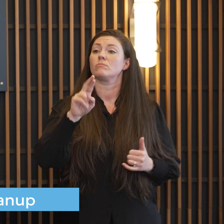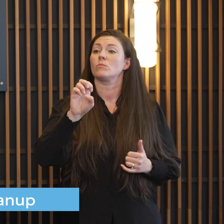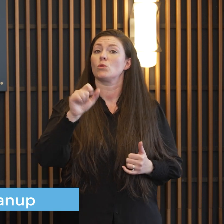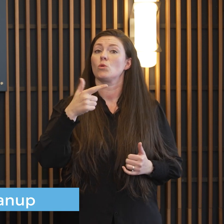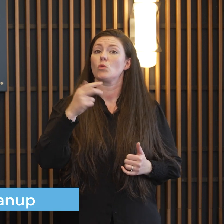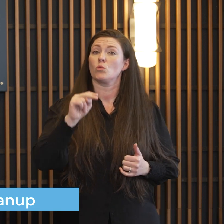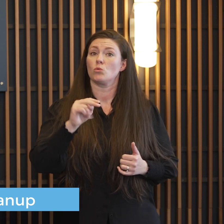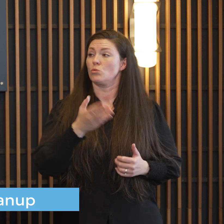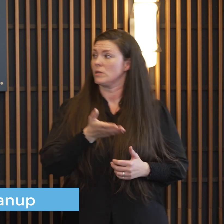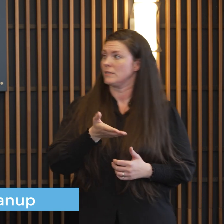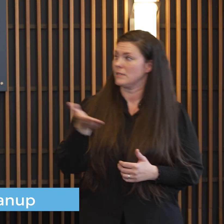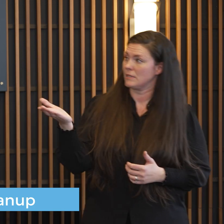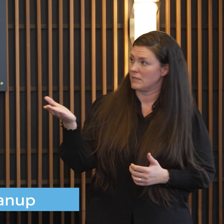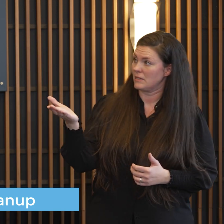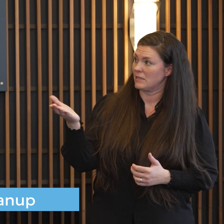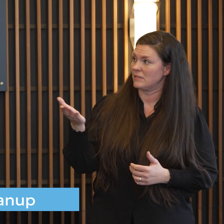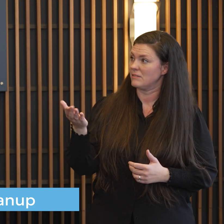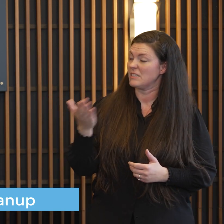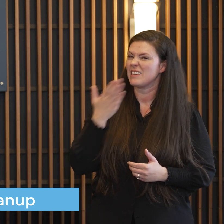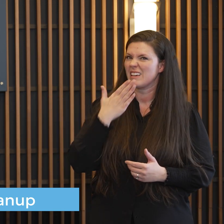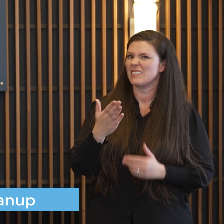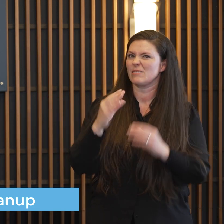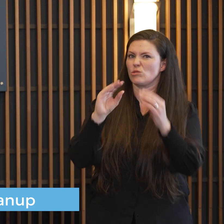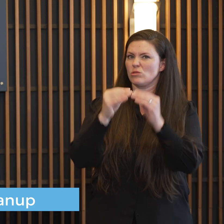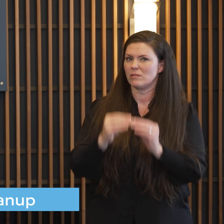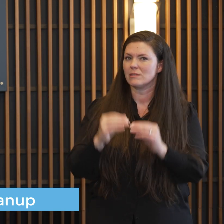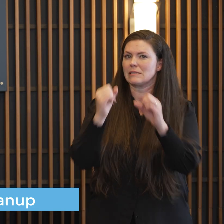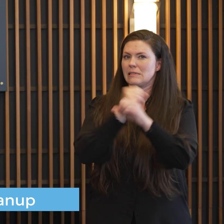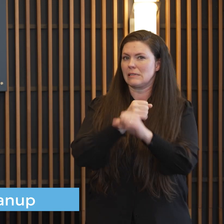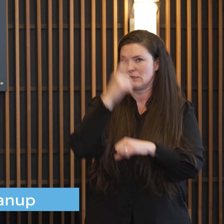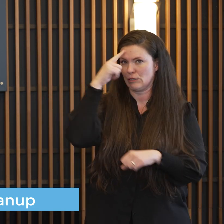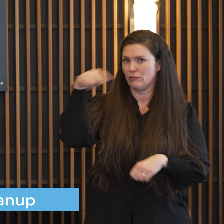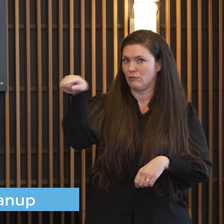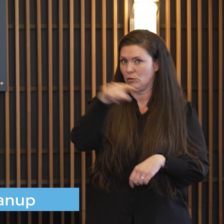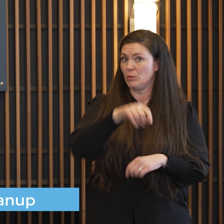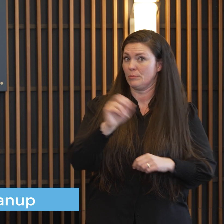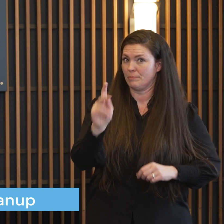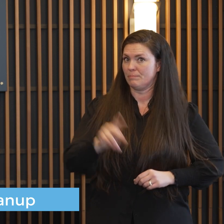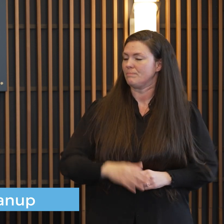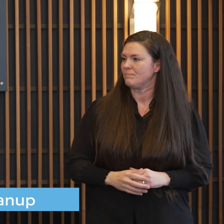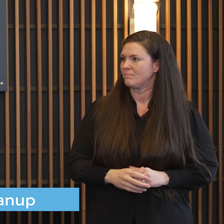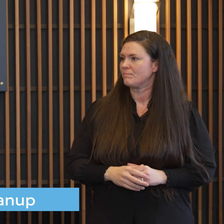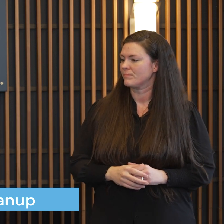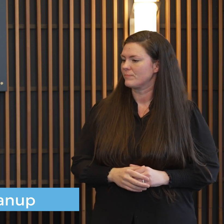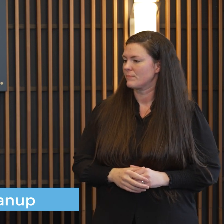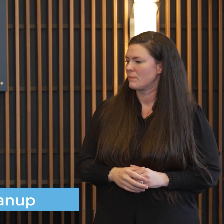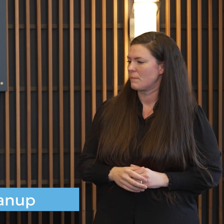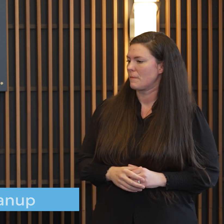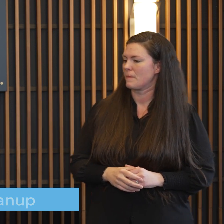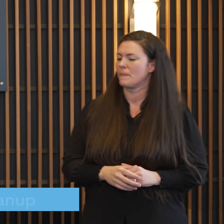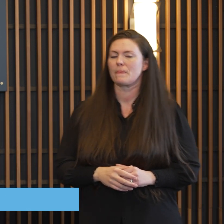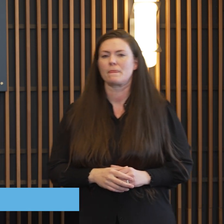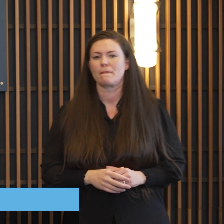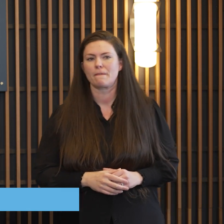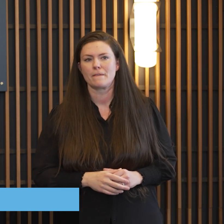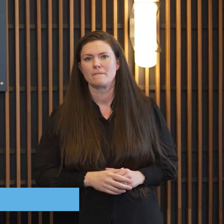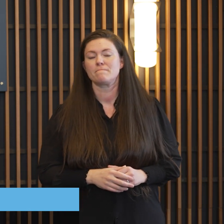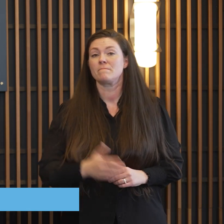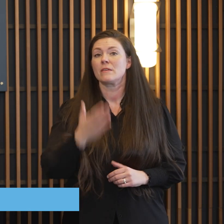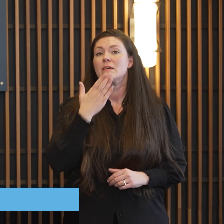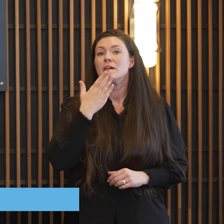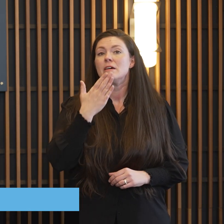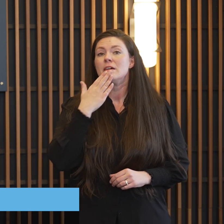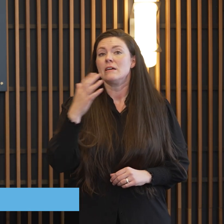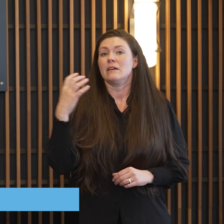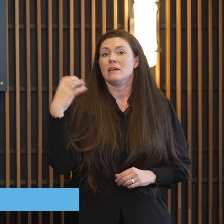who's got some should have some good statistics and other things for us to to look at thanks